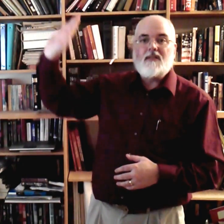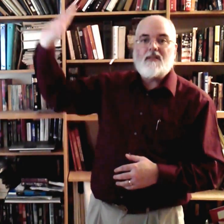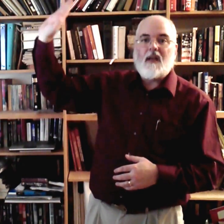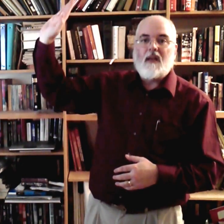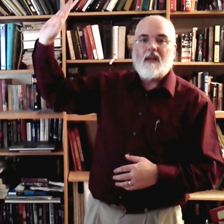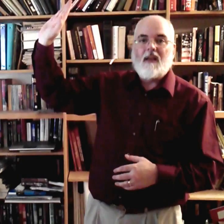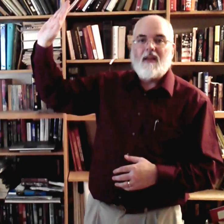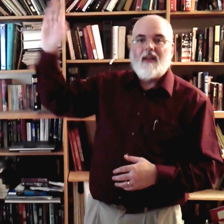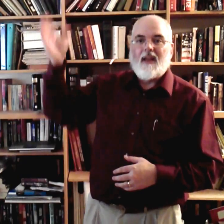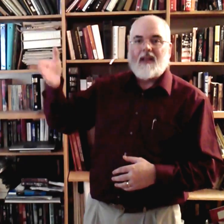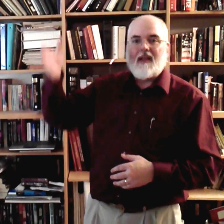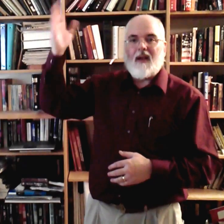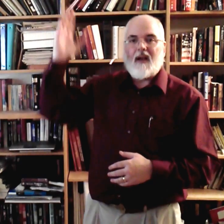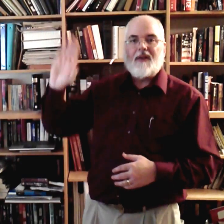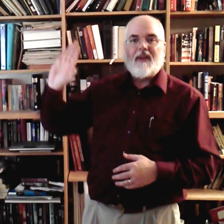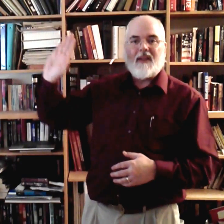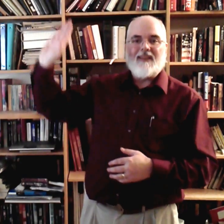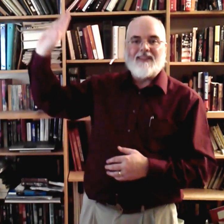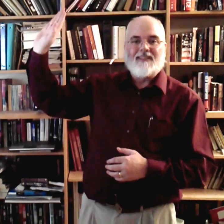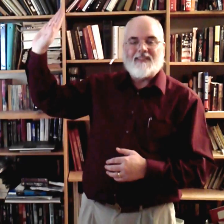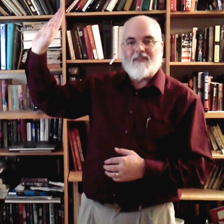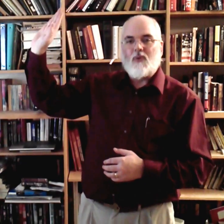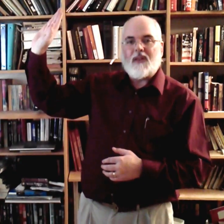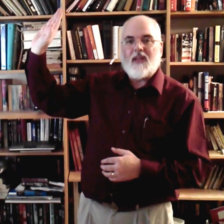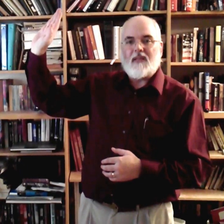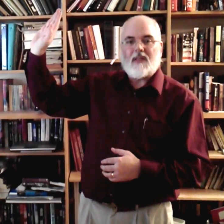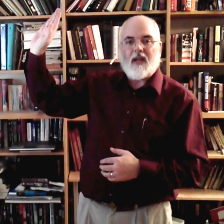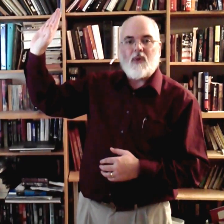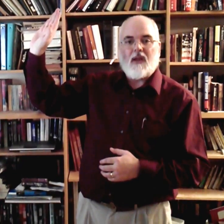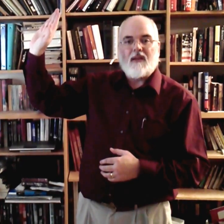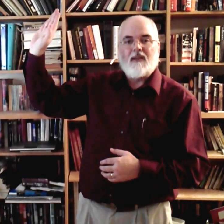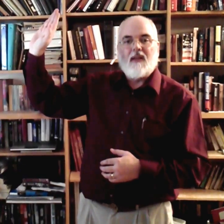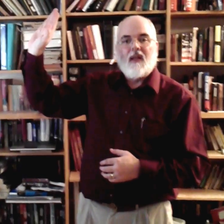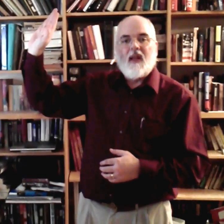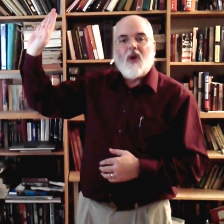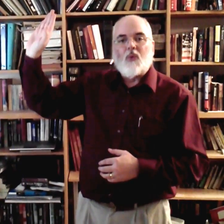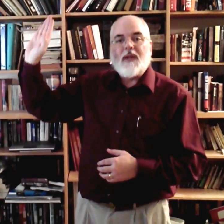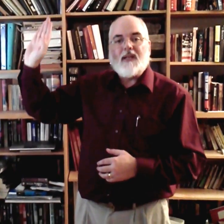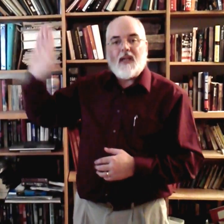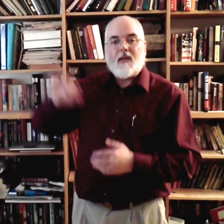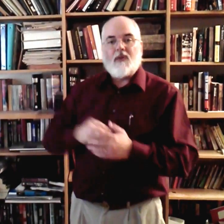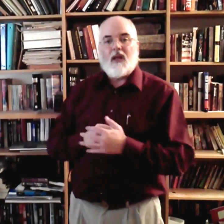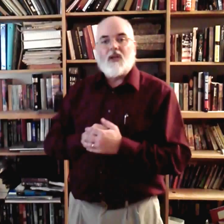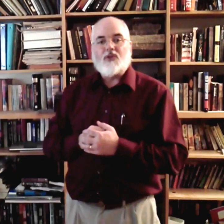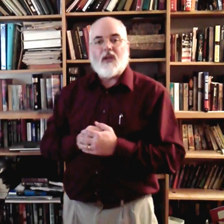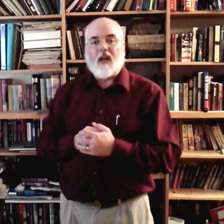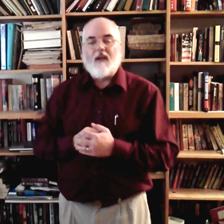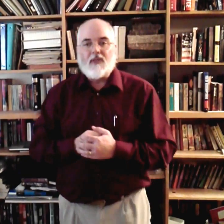So, God's... God His, if you want to think of it that way, redeemed shall ever